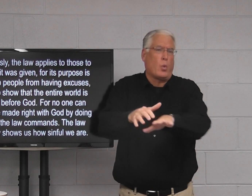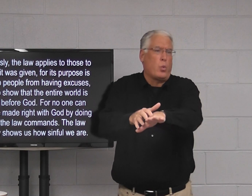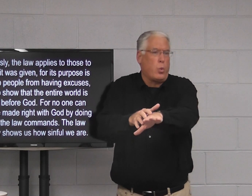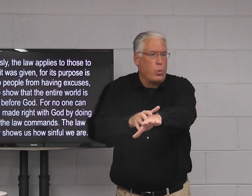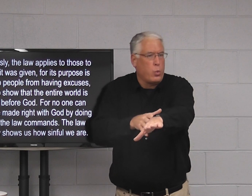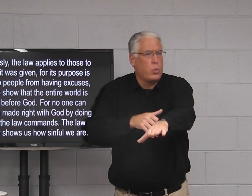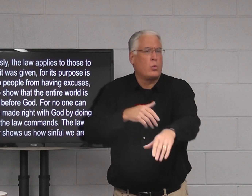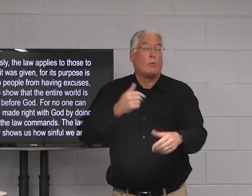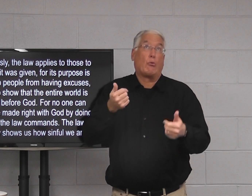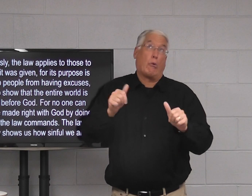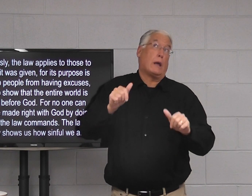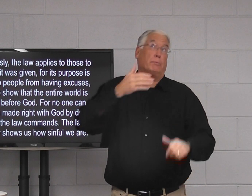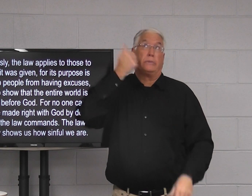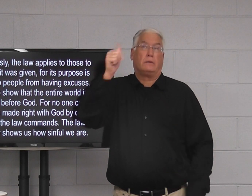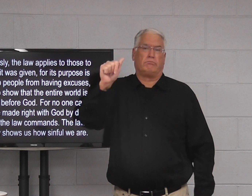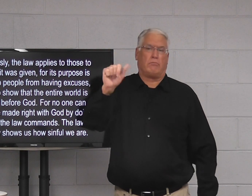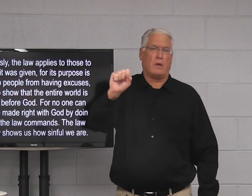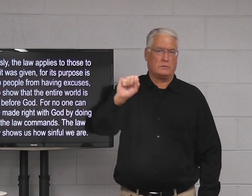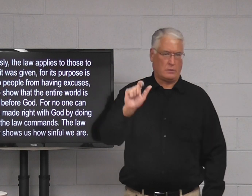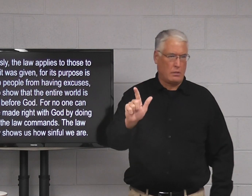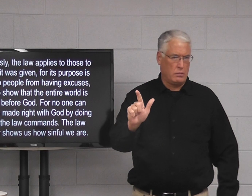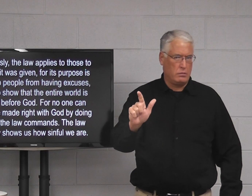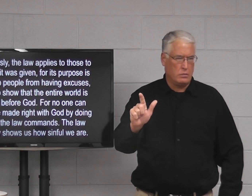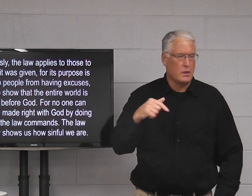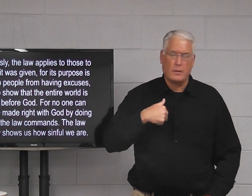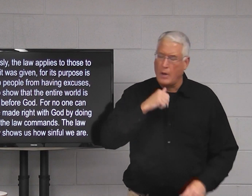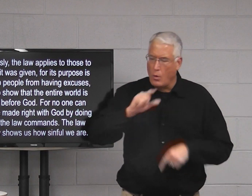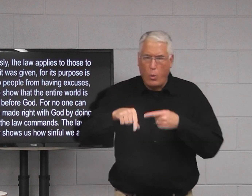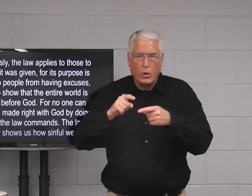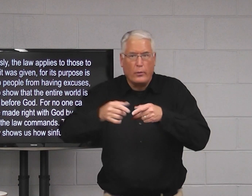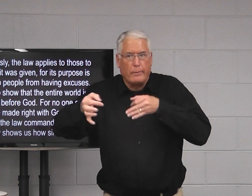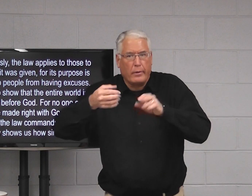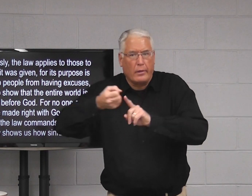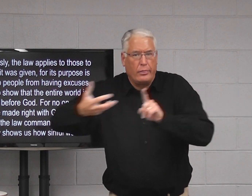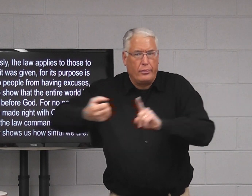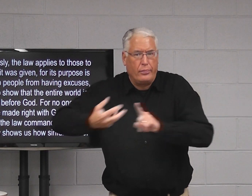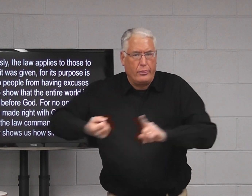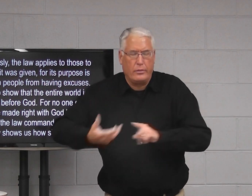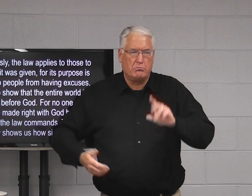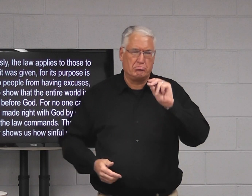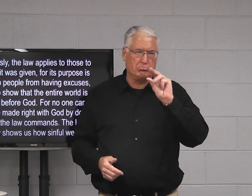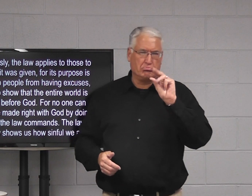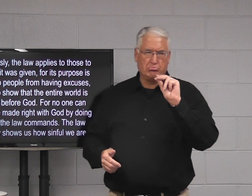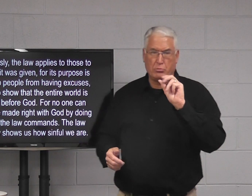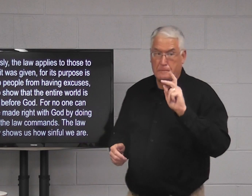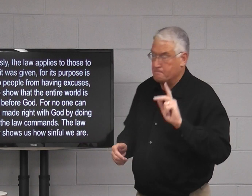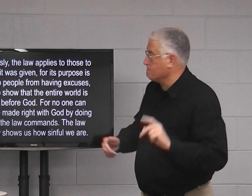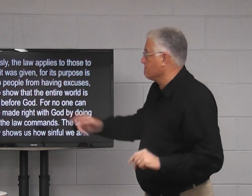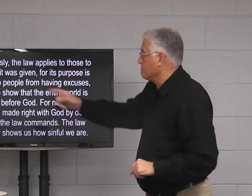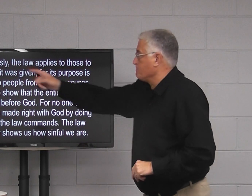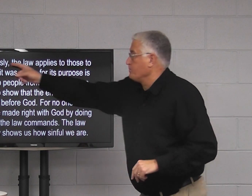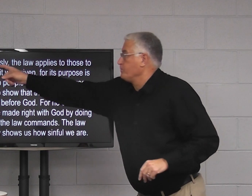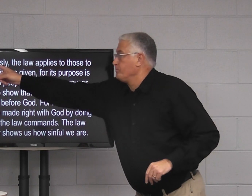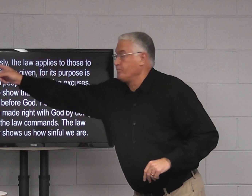I'm going sign it slow. I'm going to try my best in ASL. I'm not going to explain and expound on everything here.